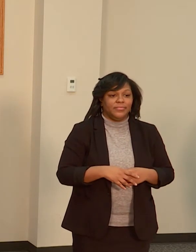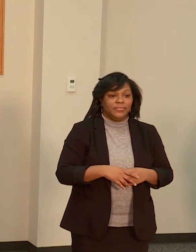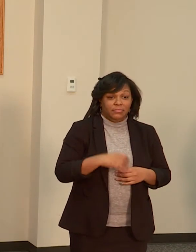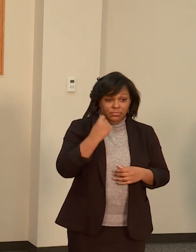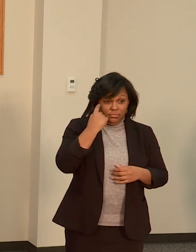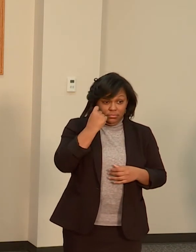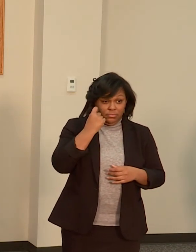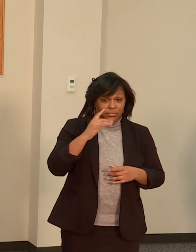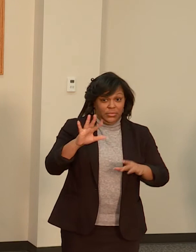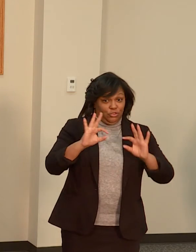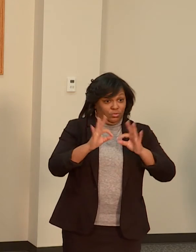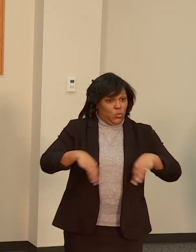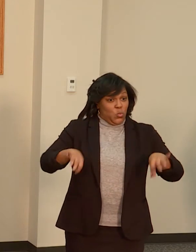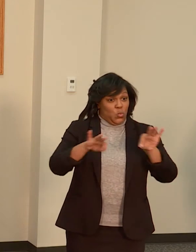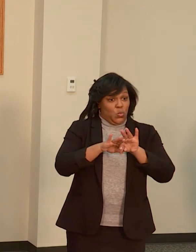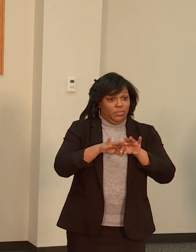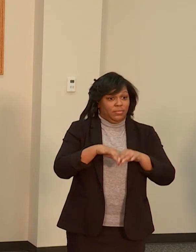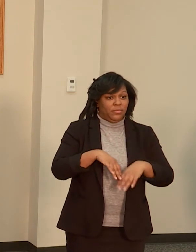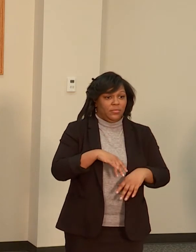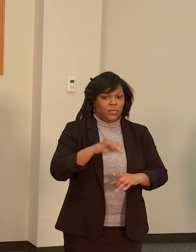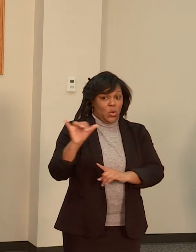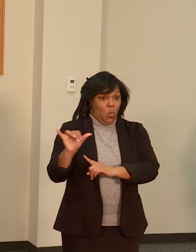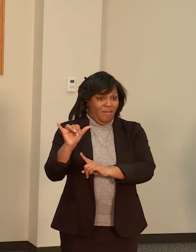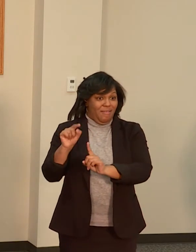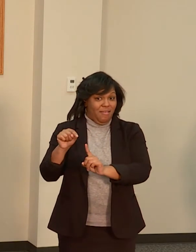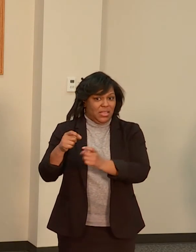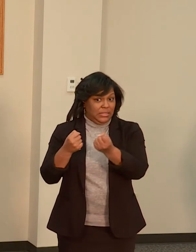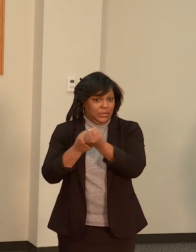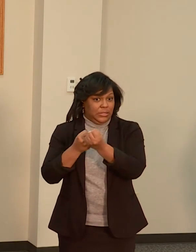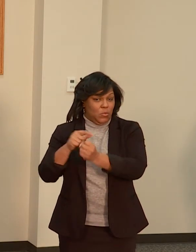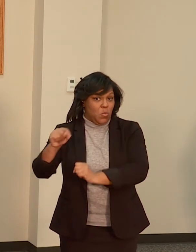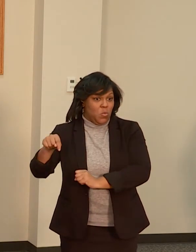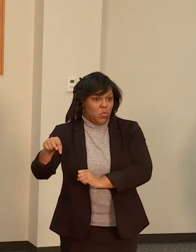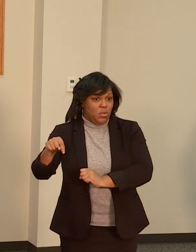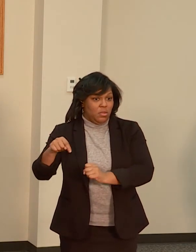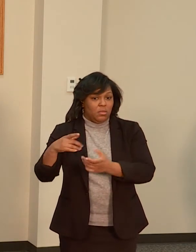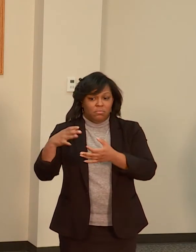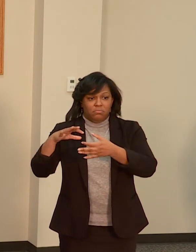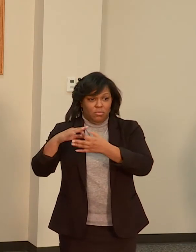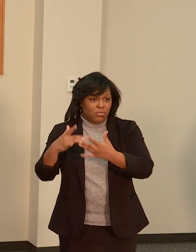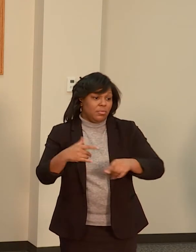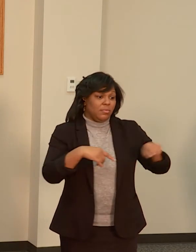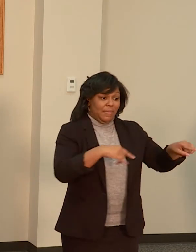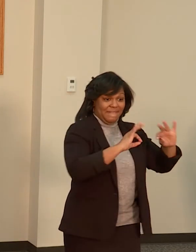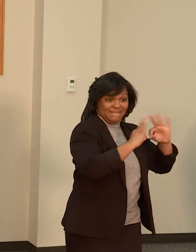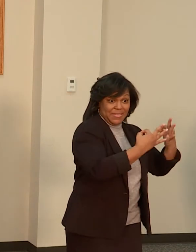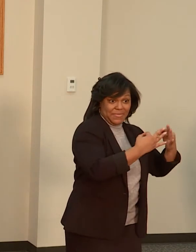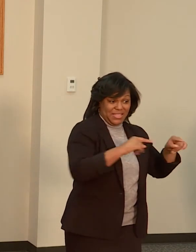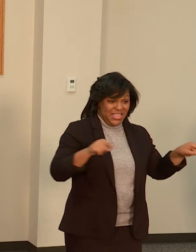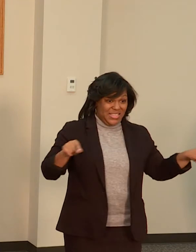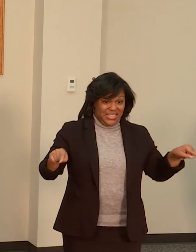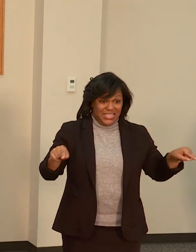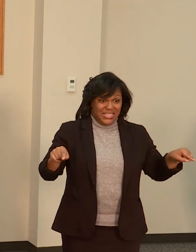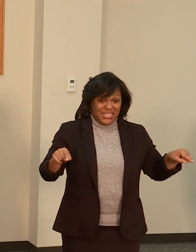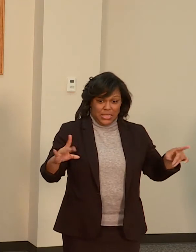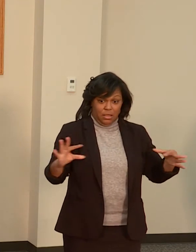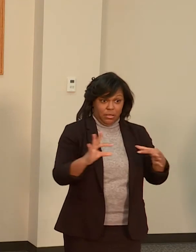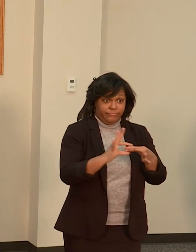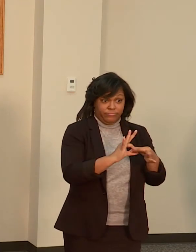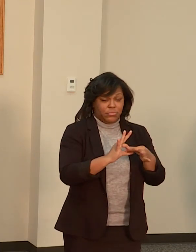between Y Y support specialists and the youth and families that they serve. Together they are navigating